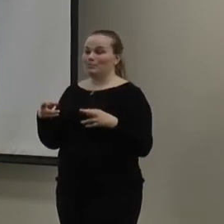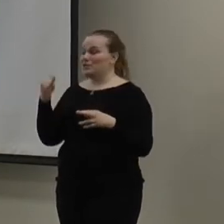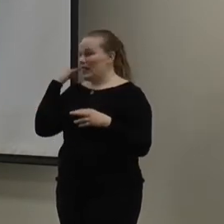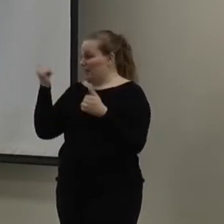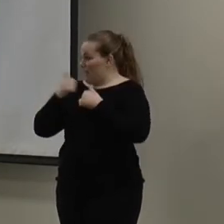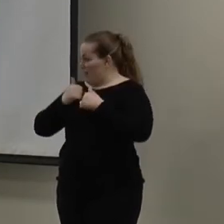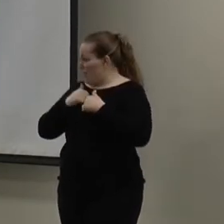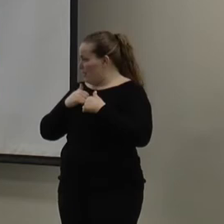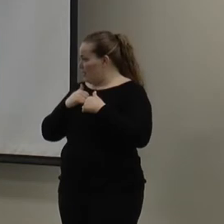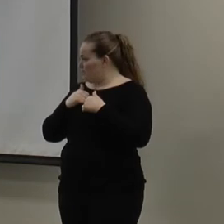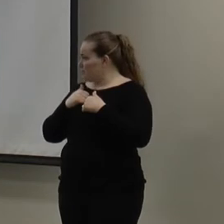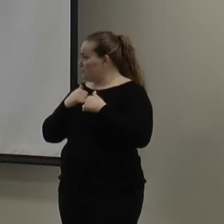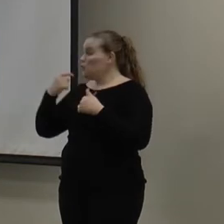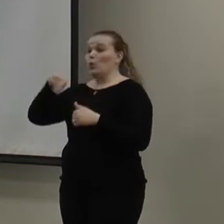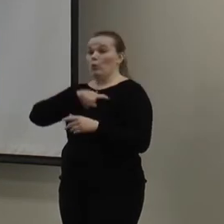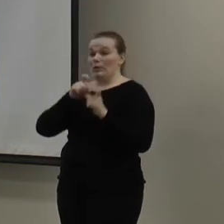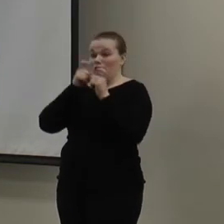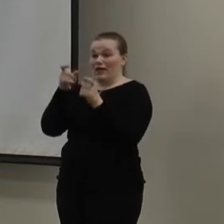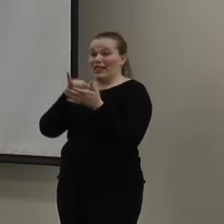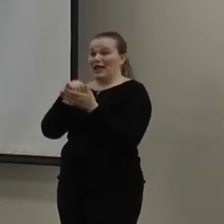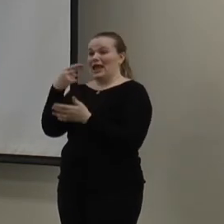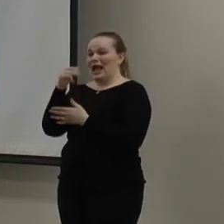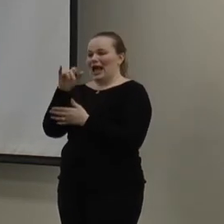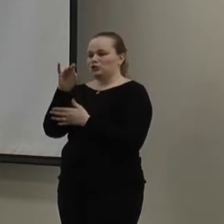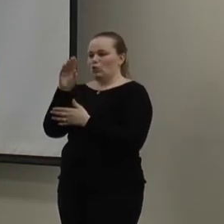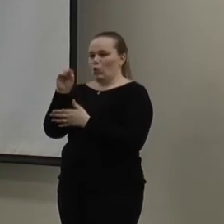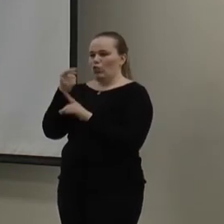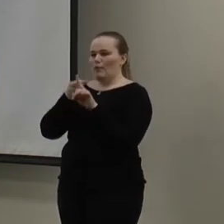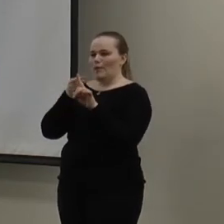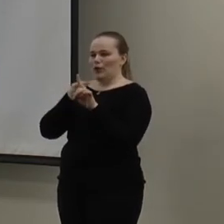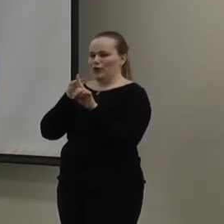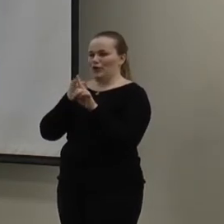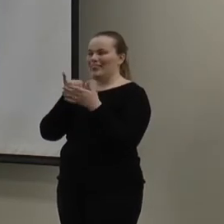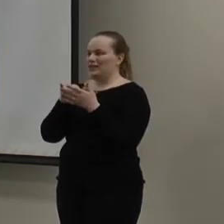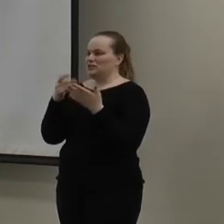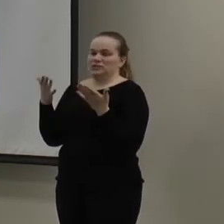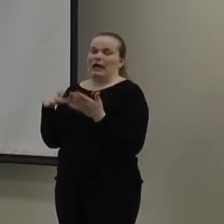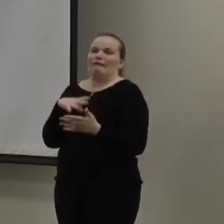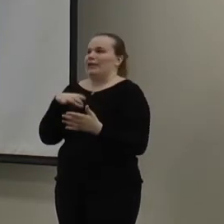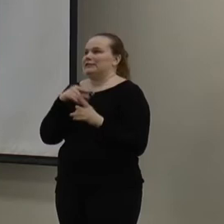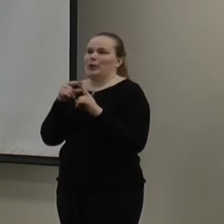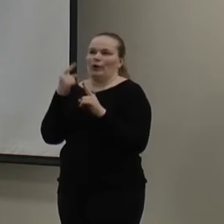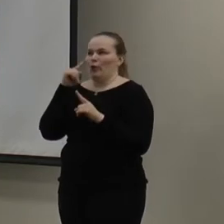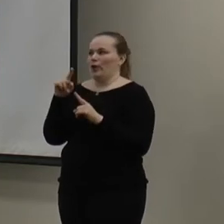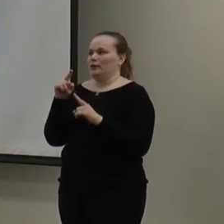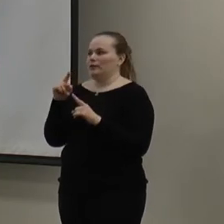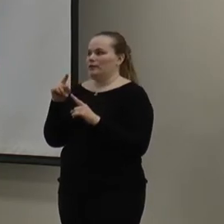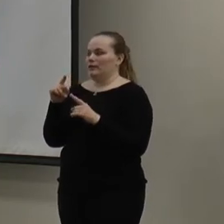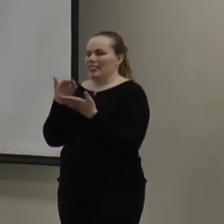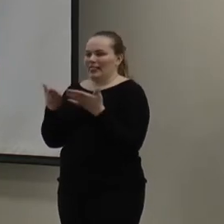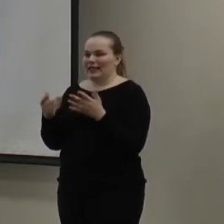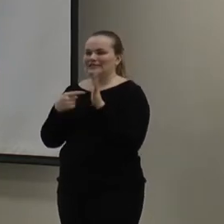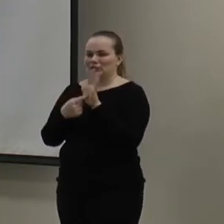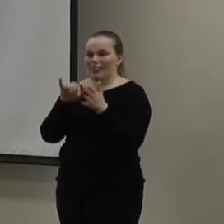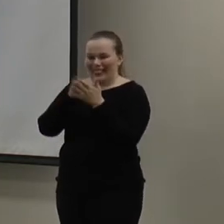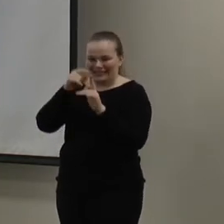in the backpack, we provide this hydro for longer. Which is basically just a fancy term for a device that tells